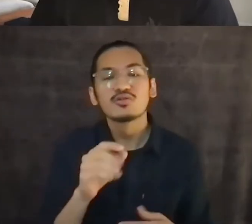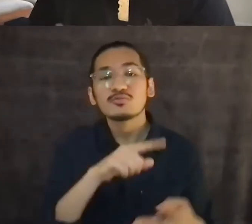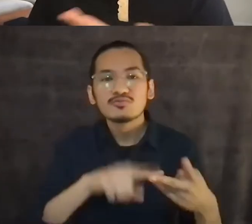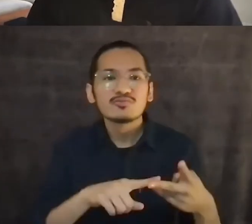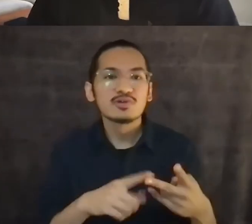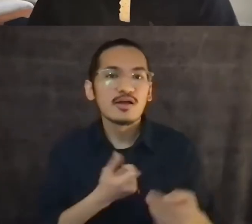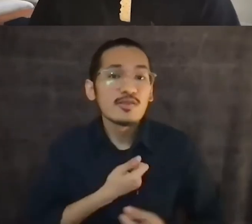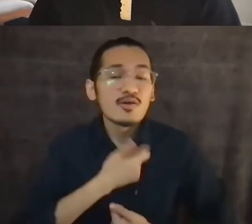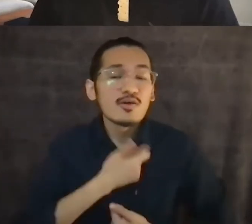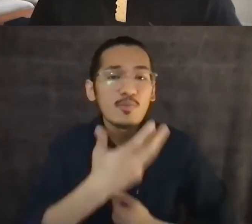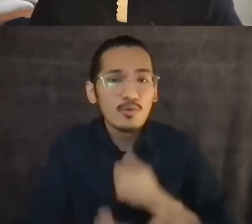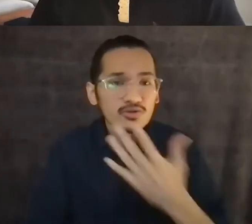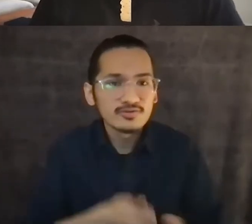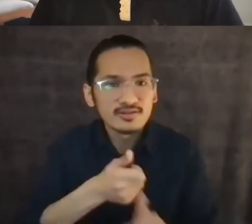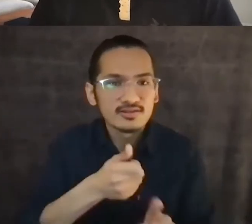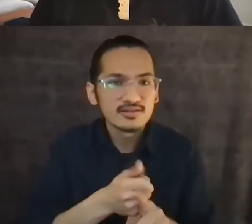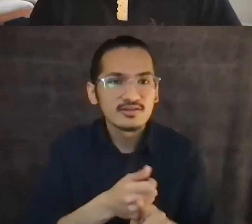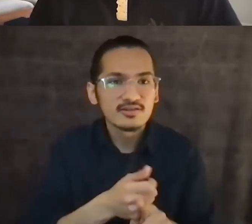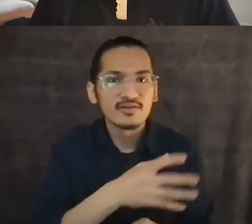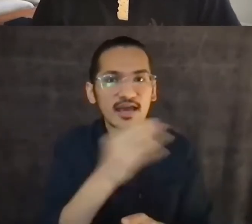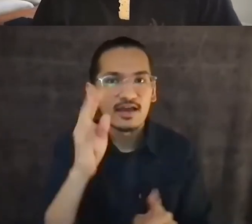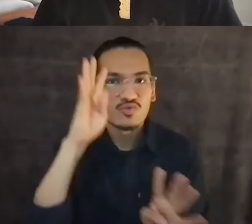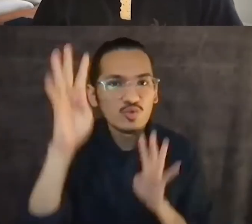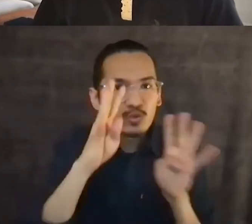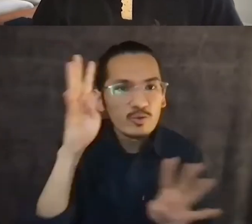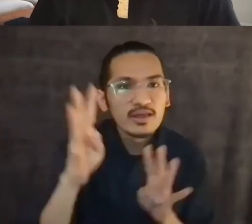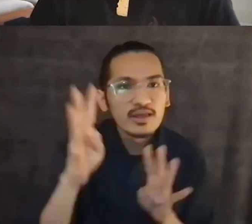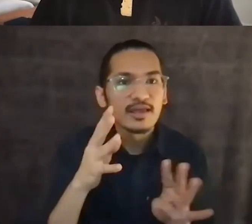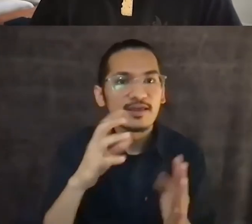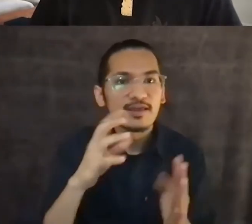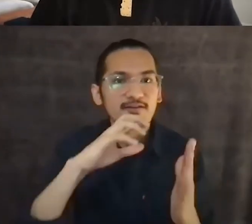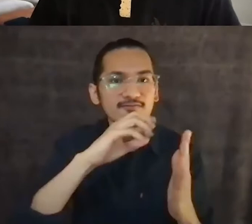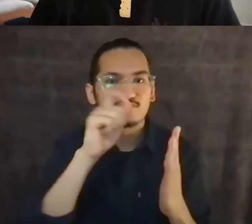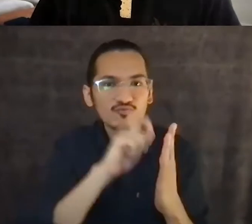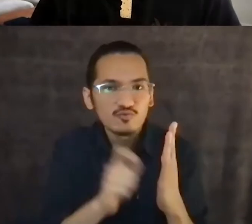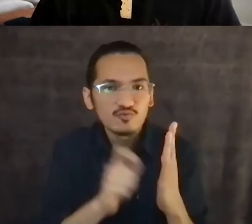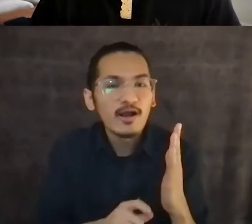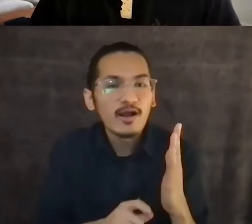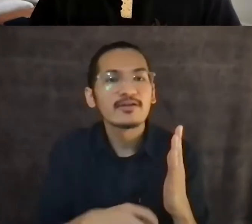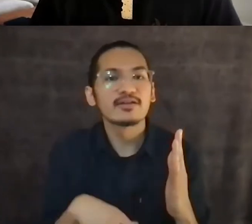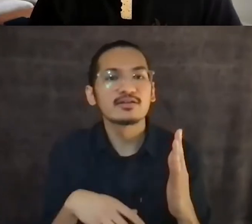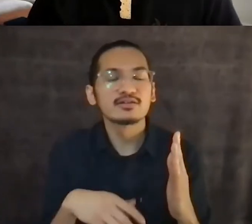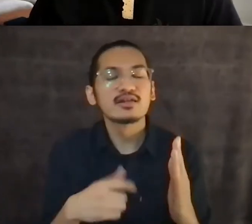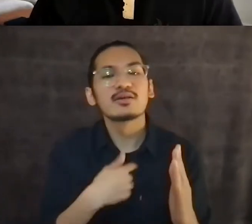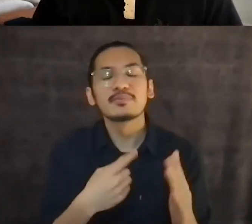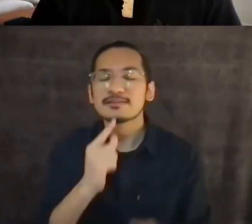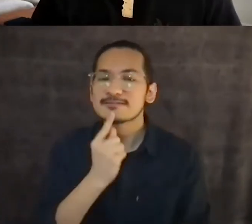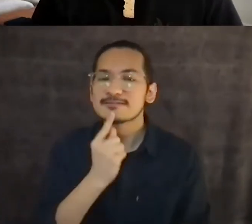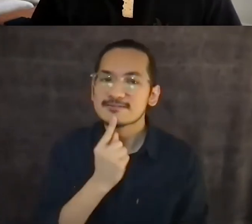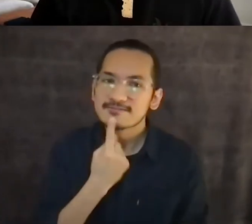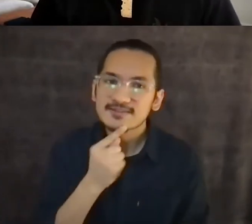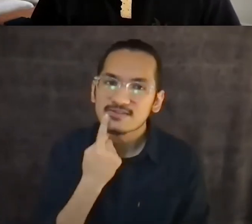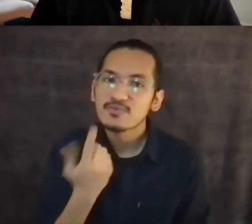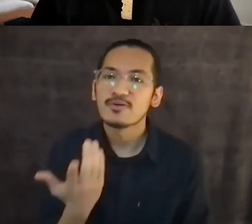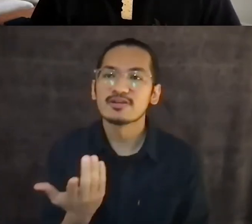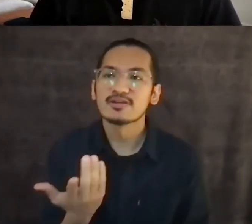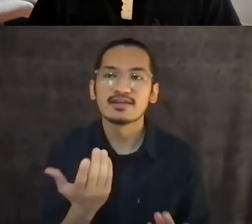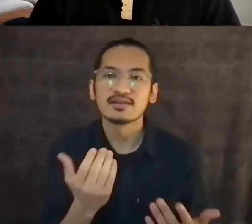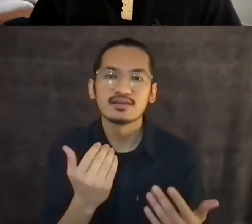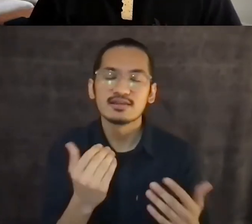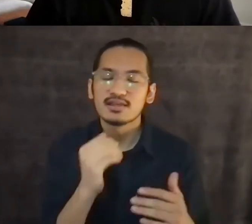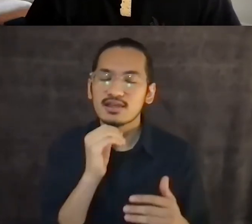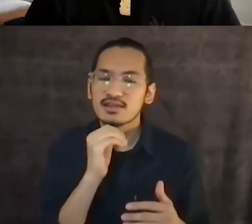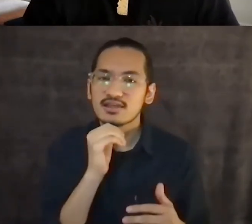prose parts of the manuscript. I am disappointed to, um, to tell all of you there was no fight at all.